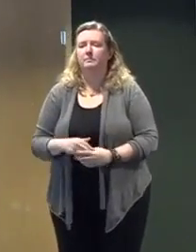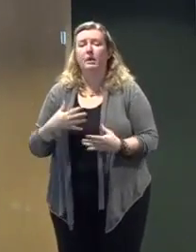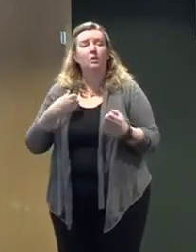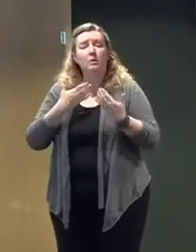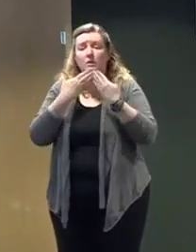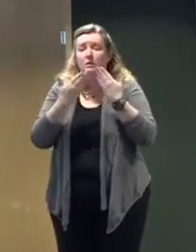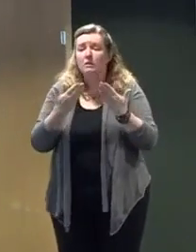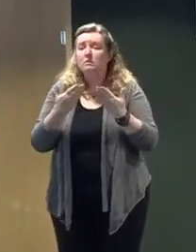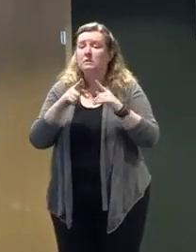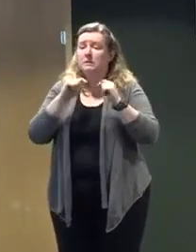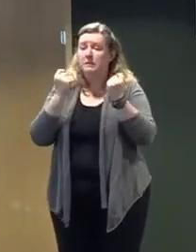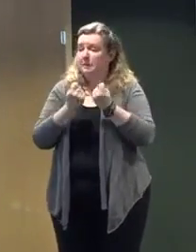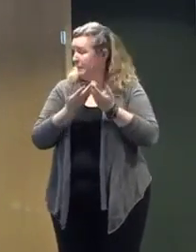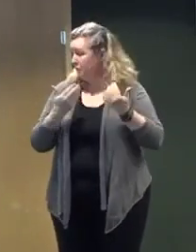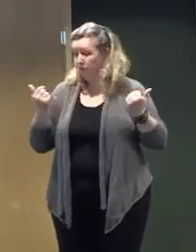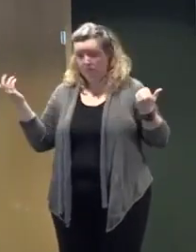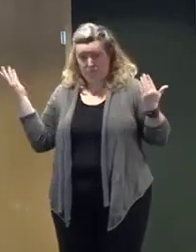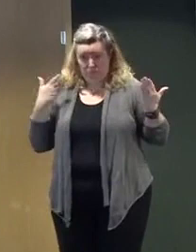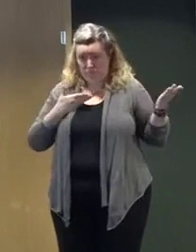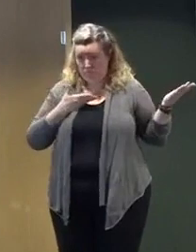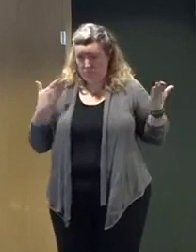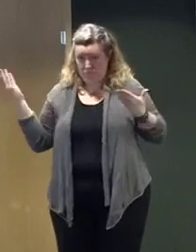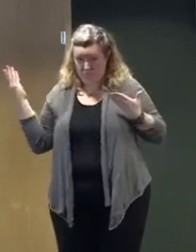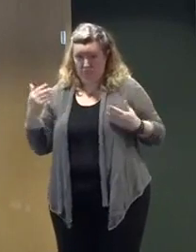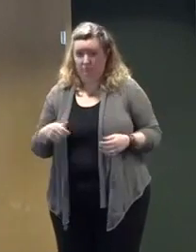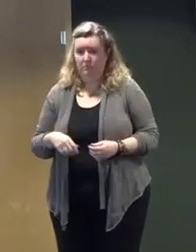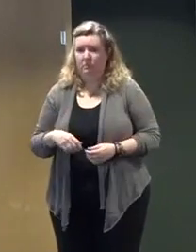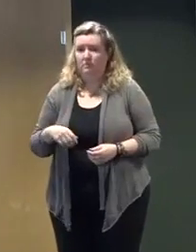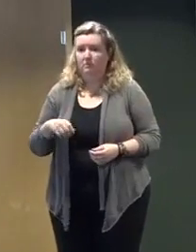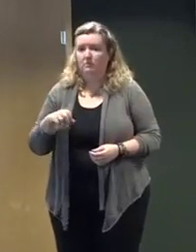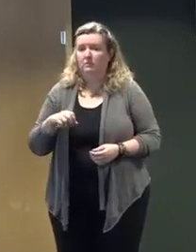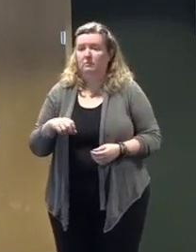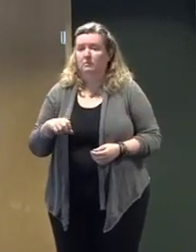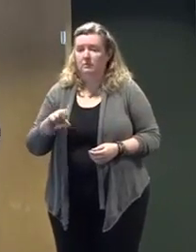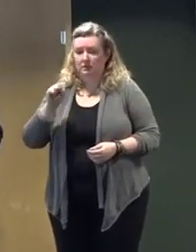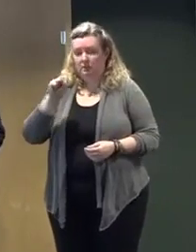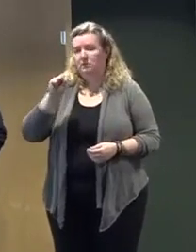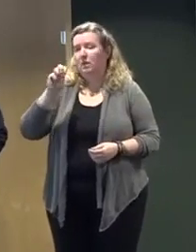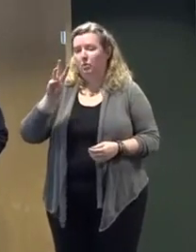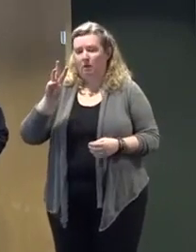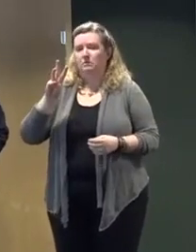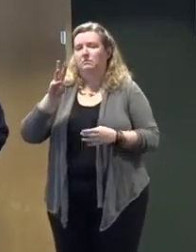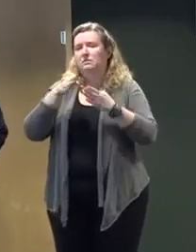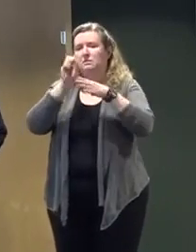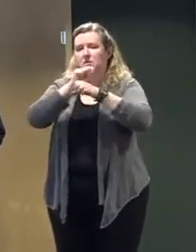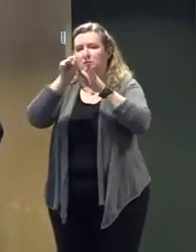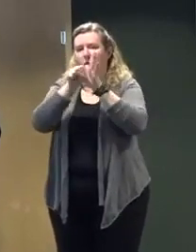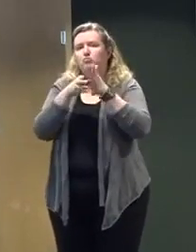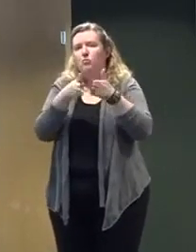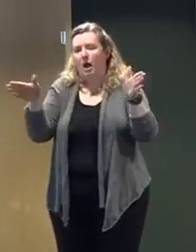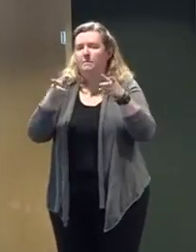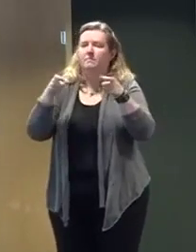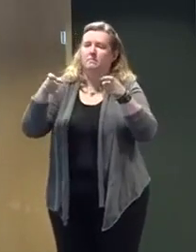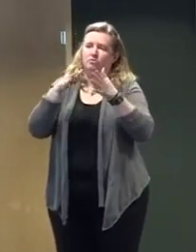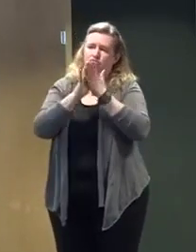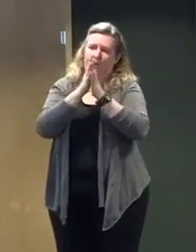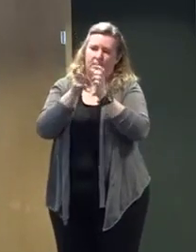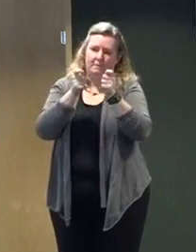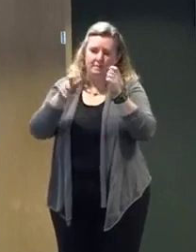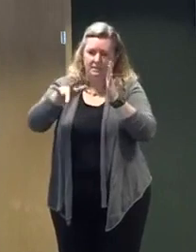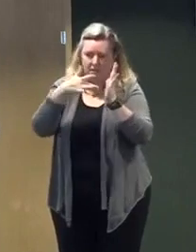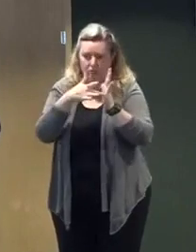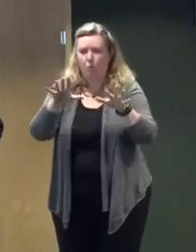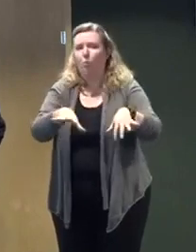Statewide Traffic Management Center for hosting us yet again. Diane. I'm joined by the